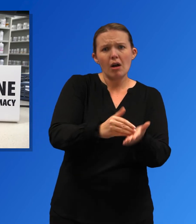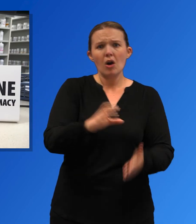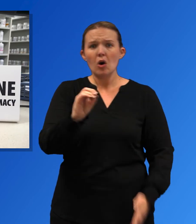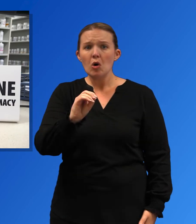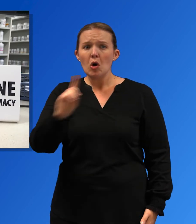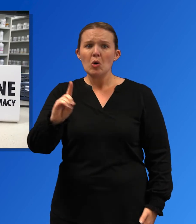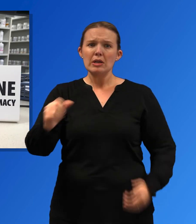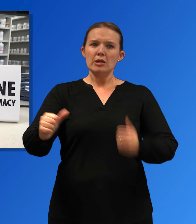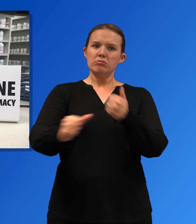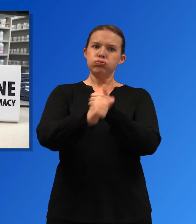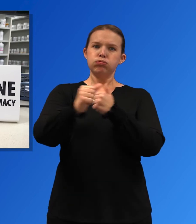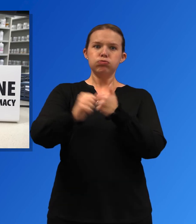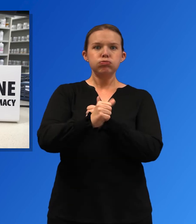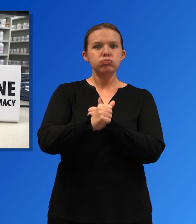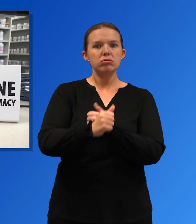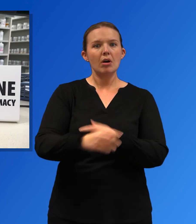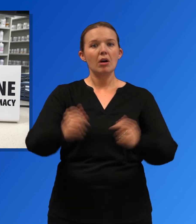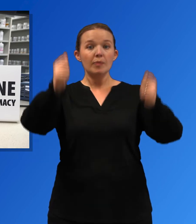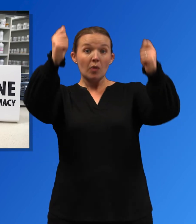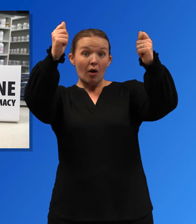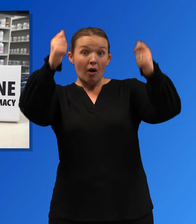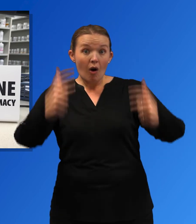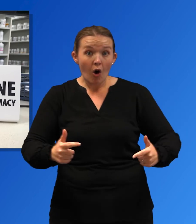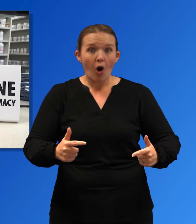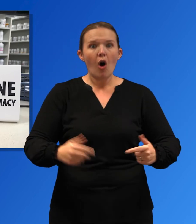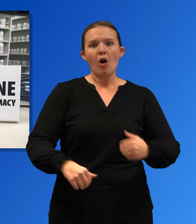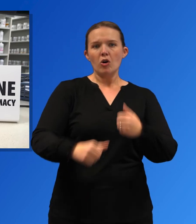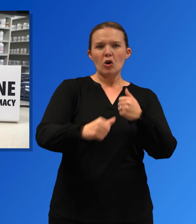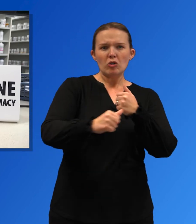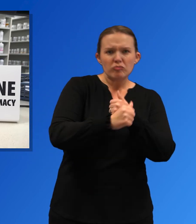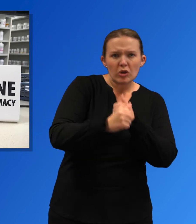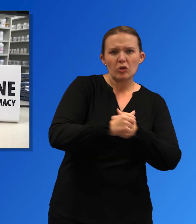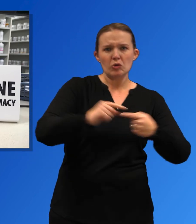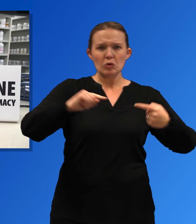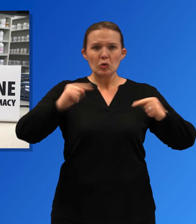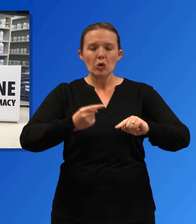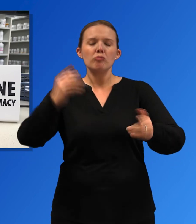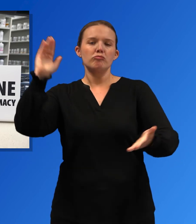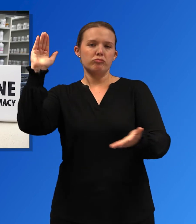Medicaid, and other health insurance payers, and policy makers.